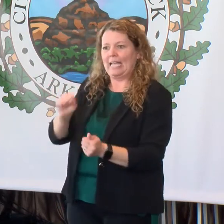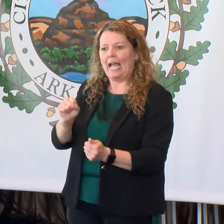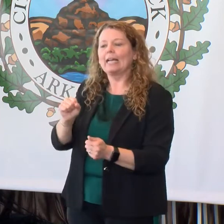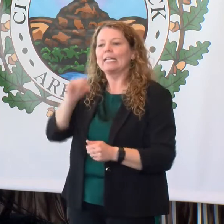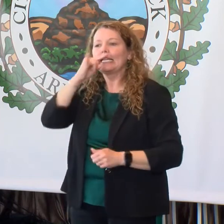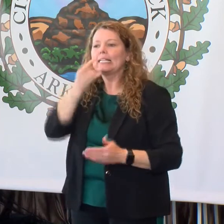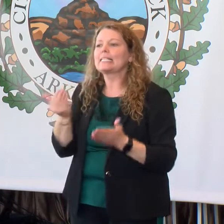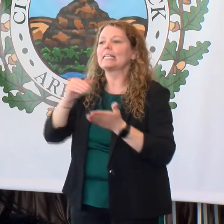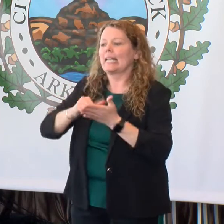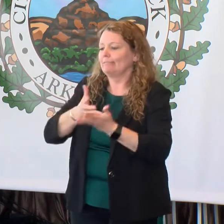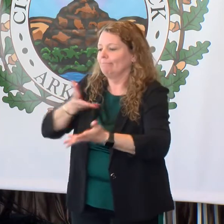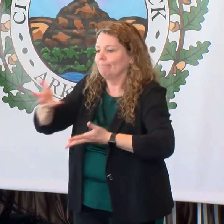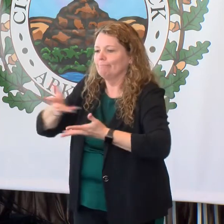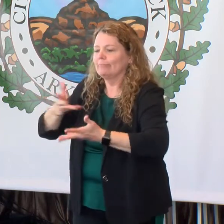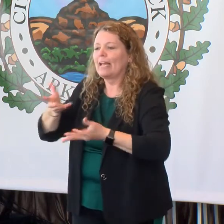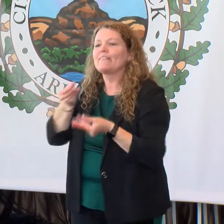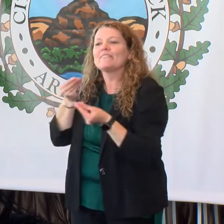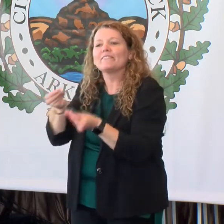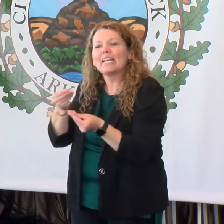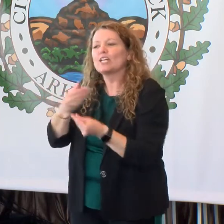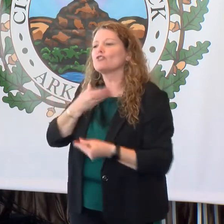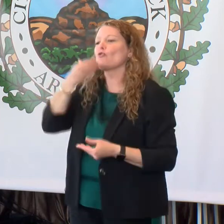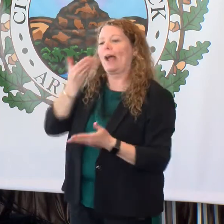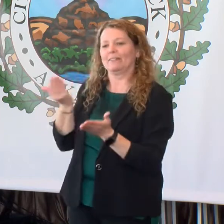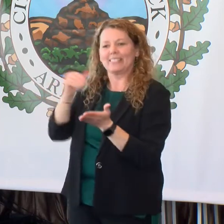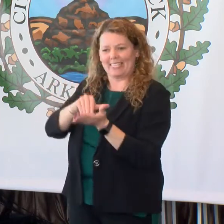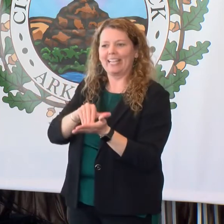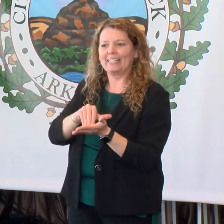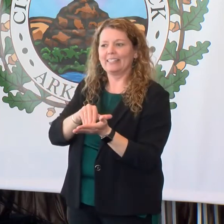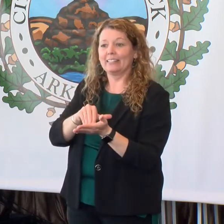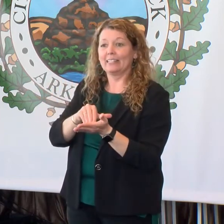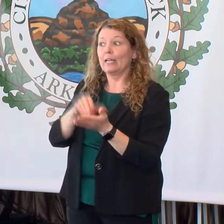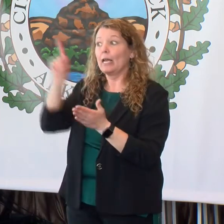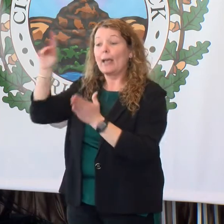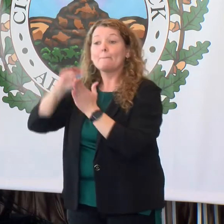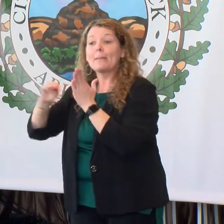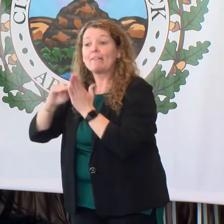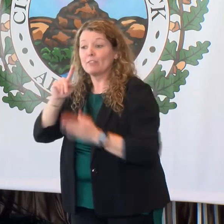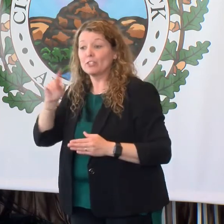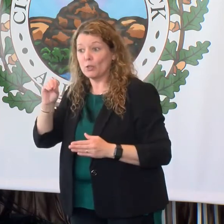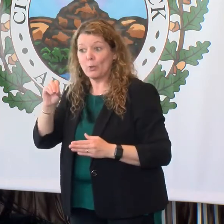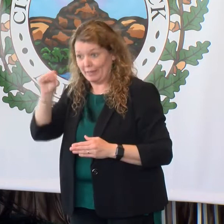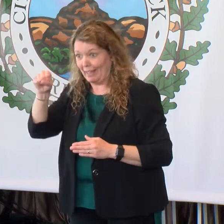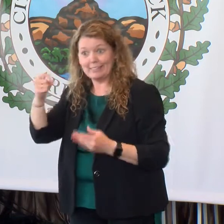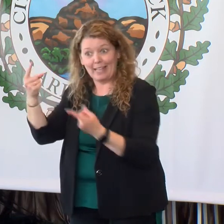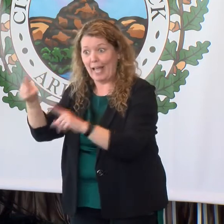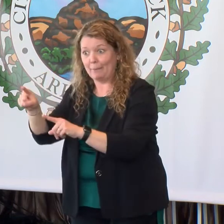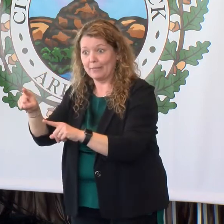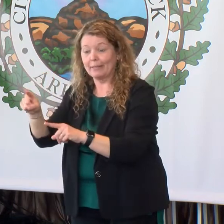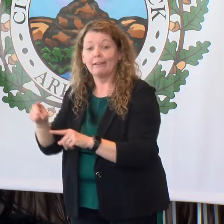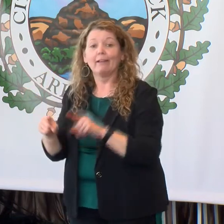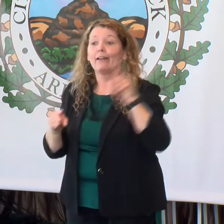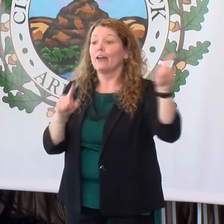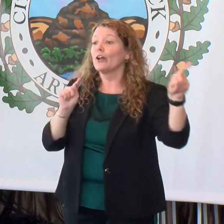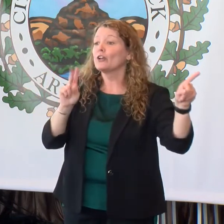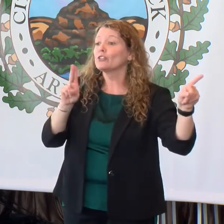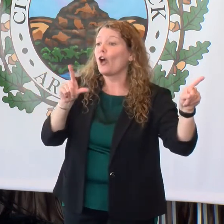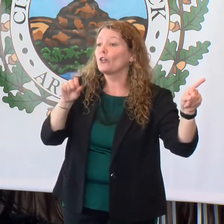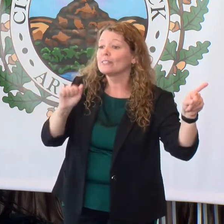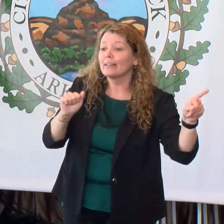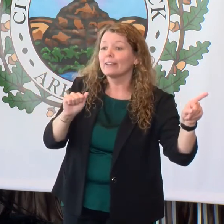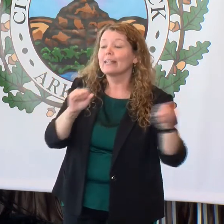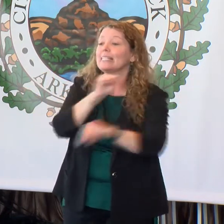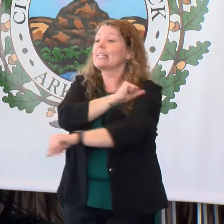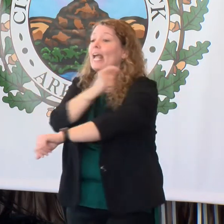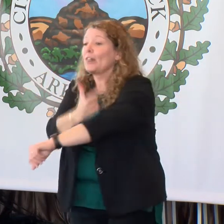experience through giraffe feeding. It's something that you can get in Memphis, at the Memphis Zoo. It's something you can get at the Tulsa Zoo and at